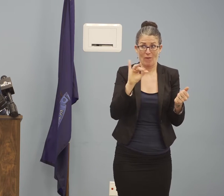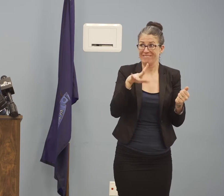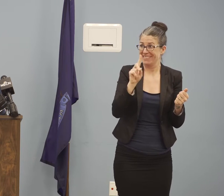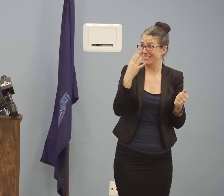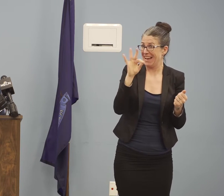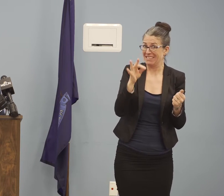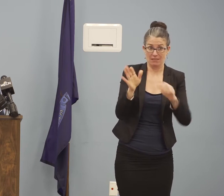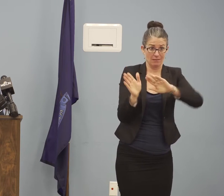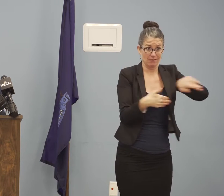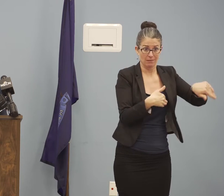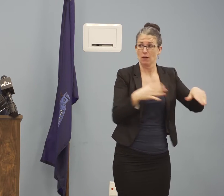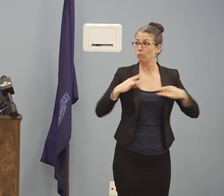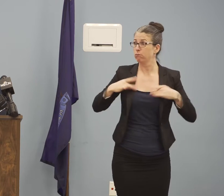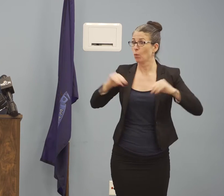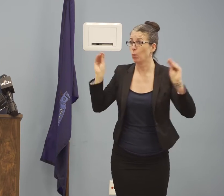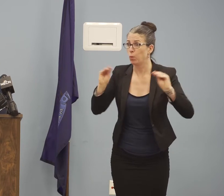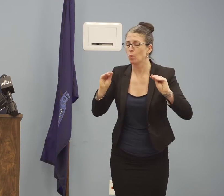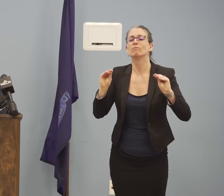get through this.